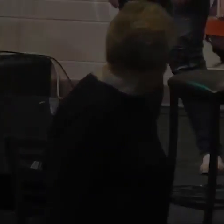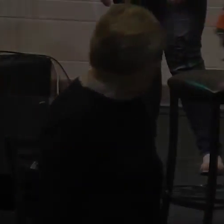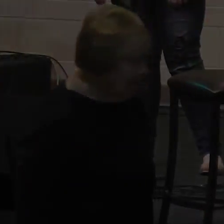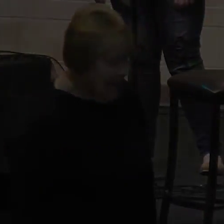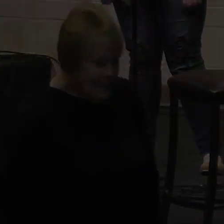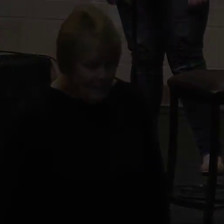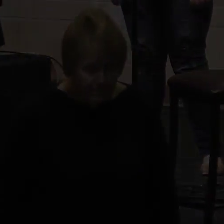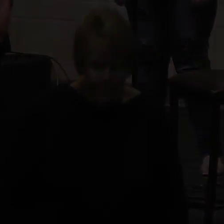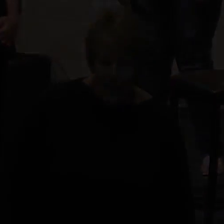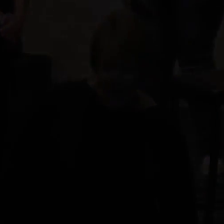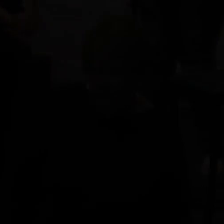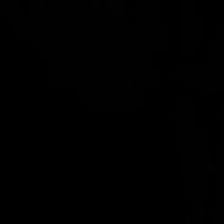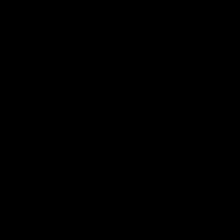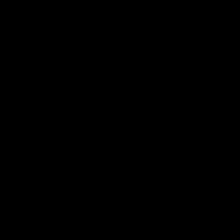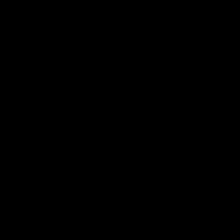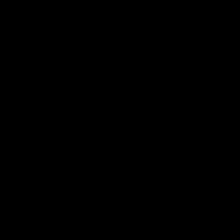that's coming to You